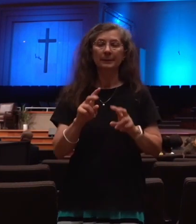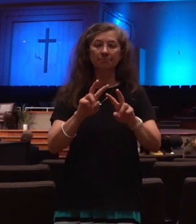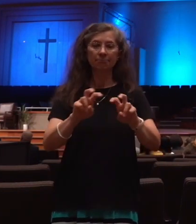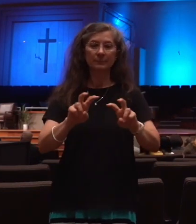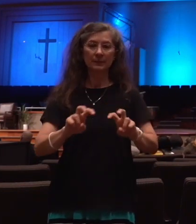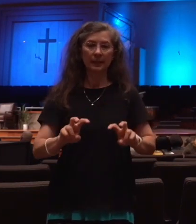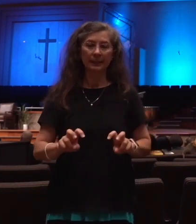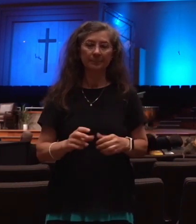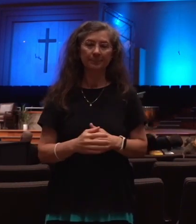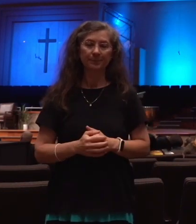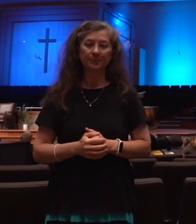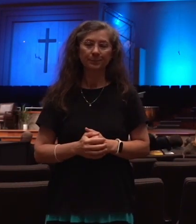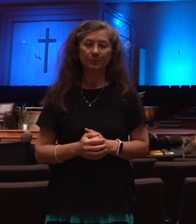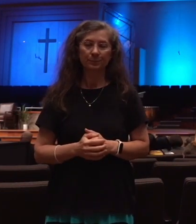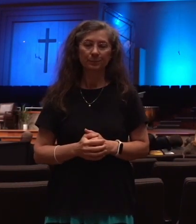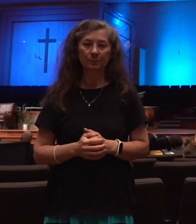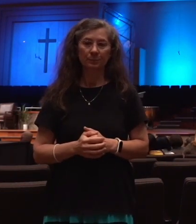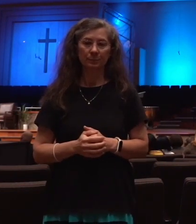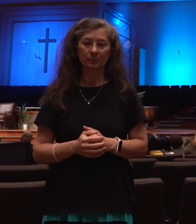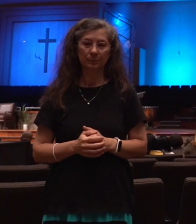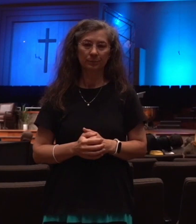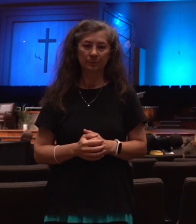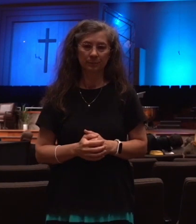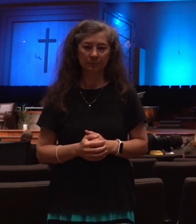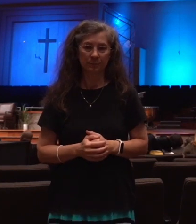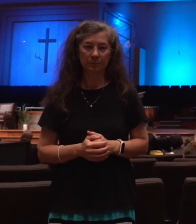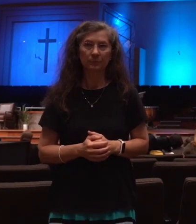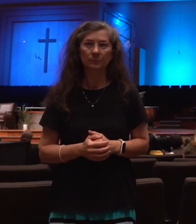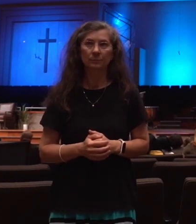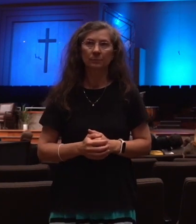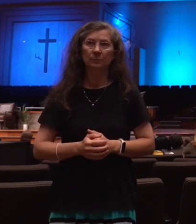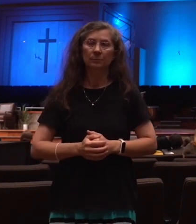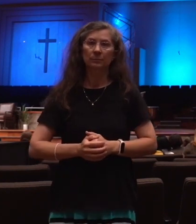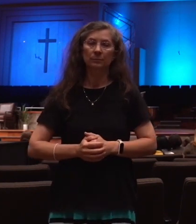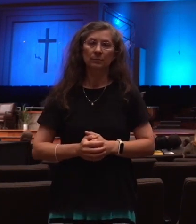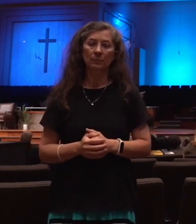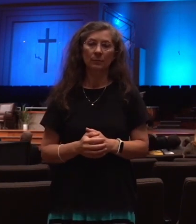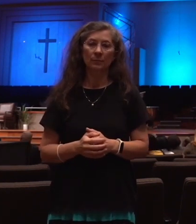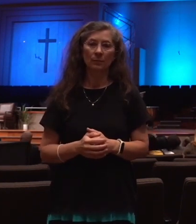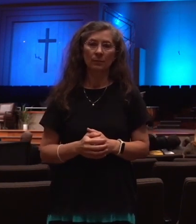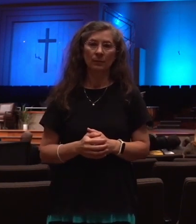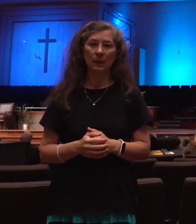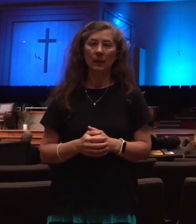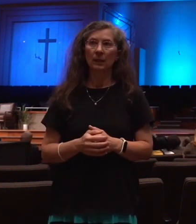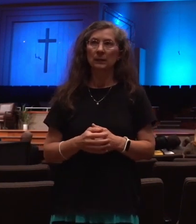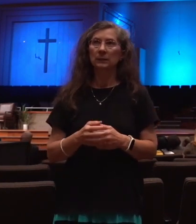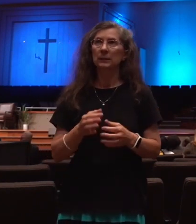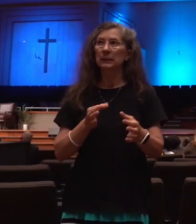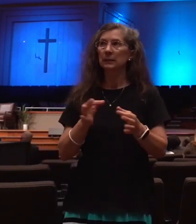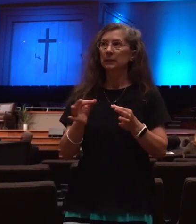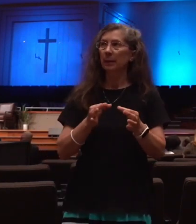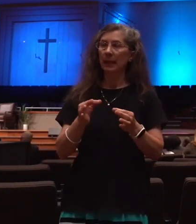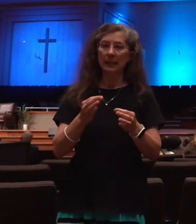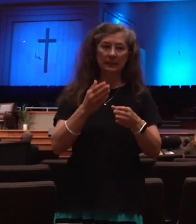all, let's look at not only the descriptions of the period, but let's look at the divisions of this period, the divisions of the period.